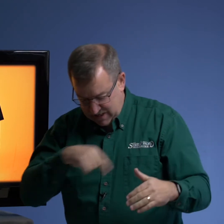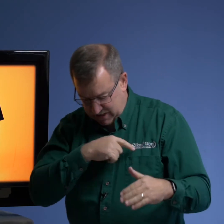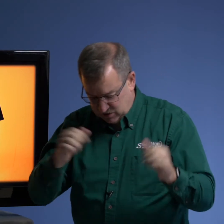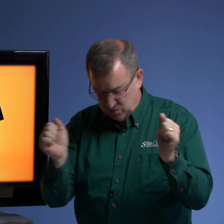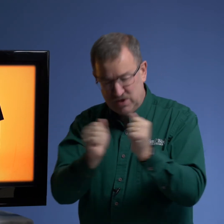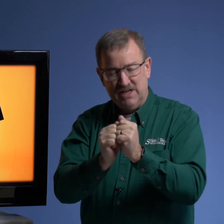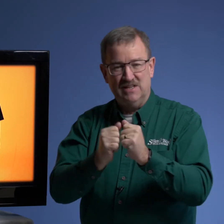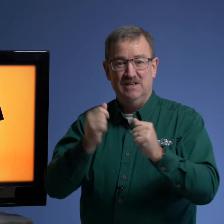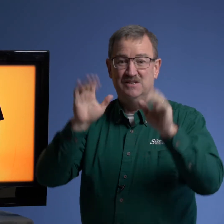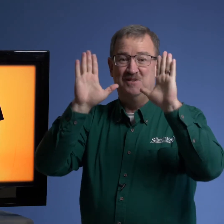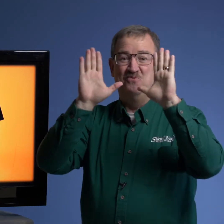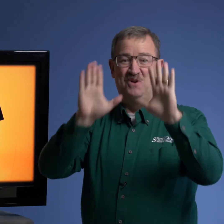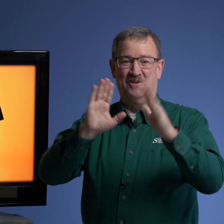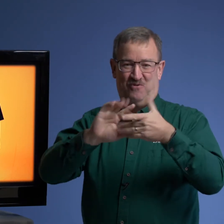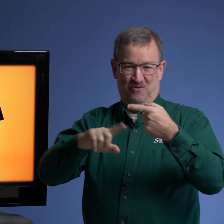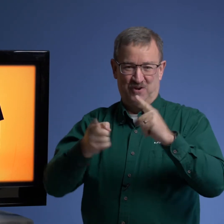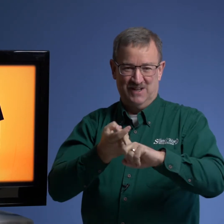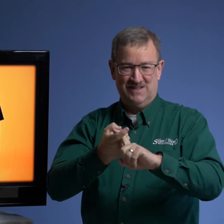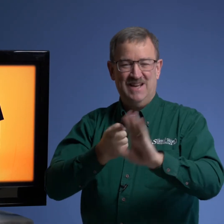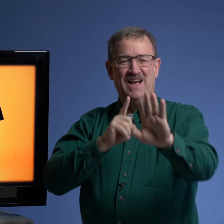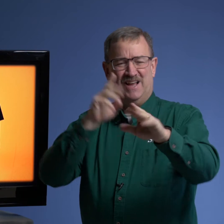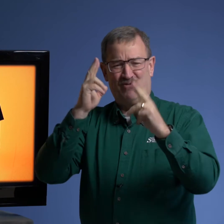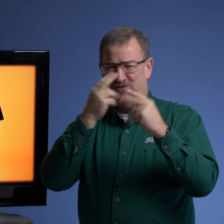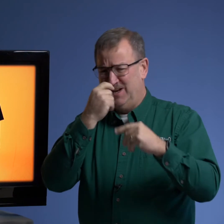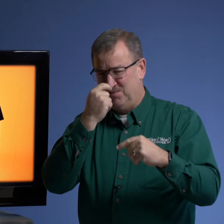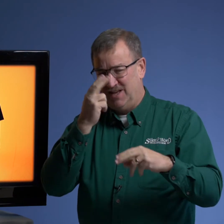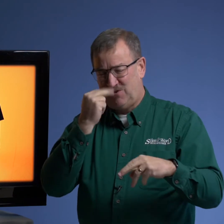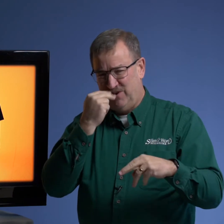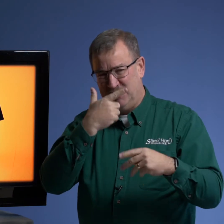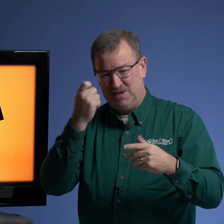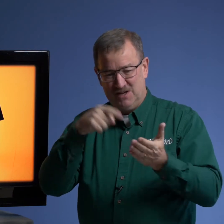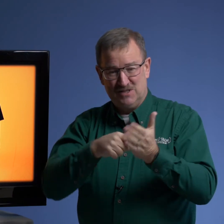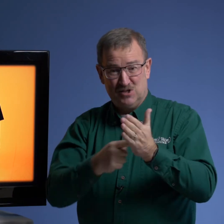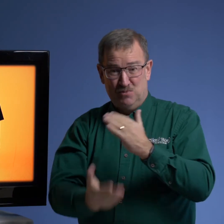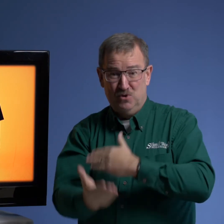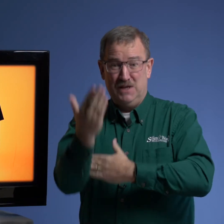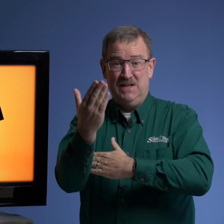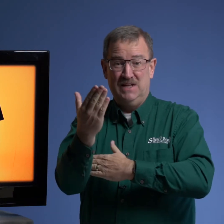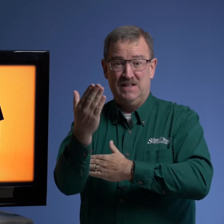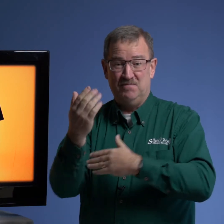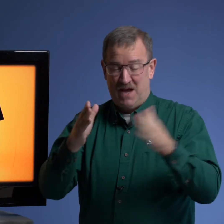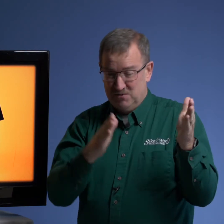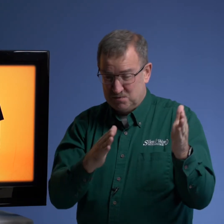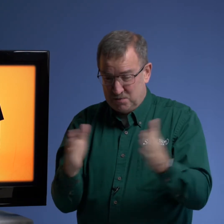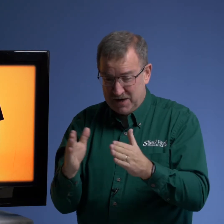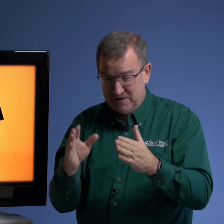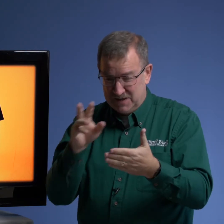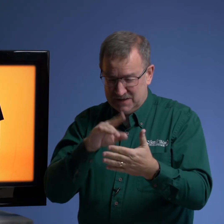us with some wonderful friends it's funny it's funny because this morning i was preparing and